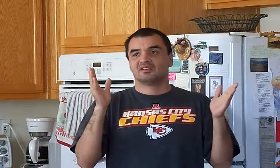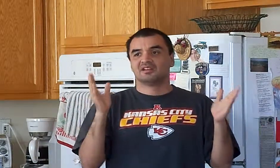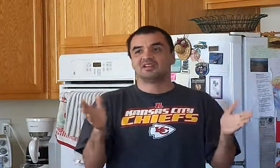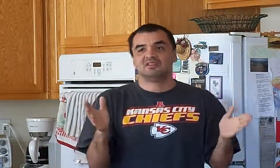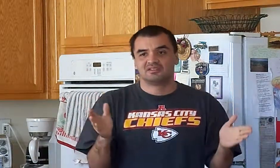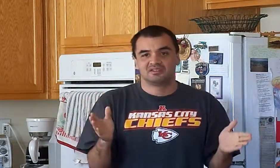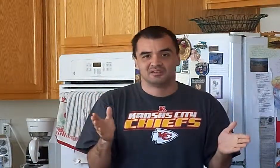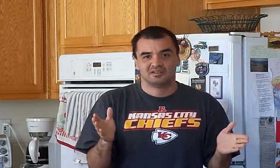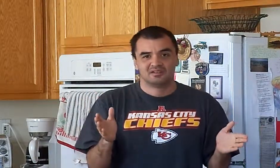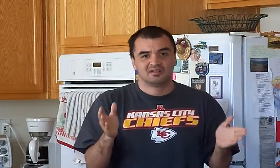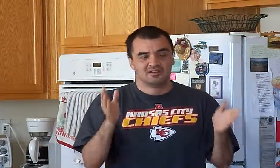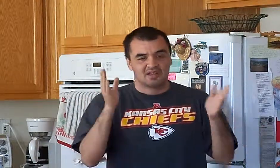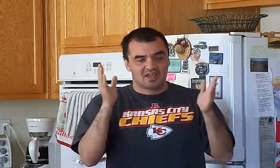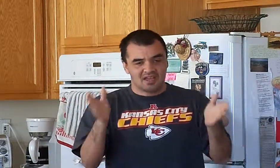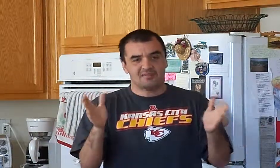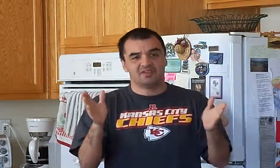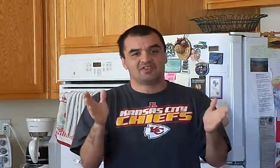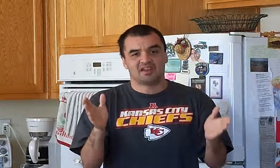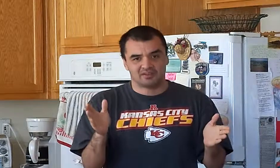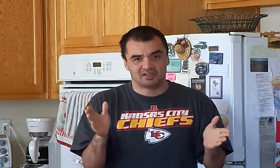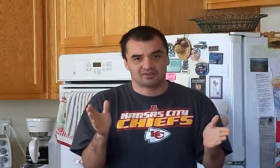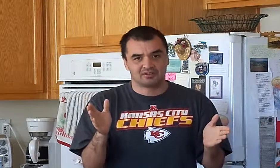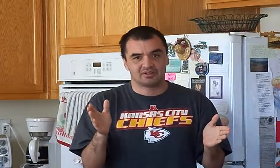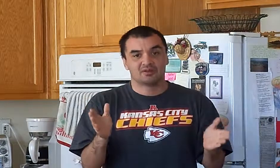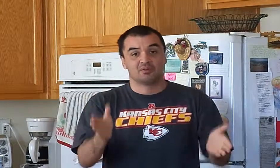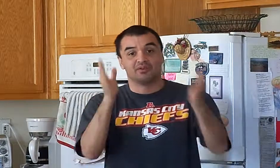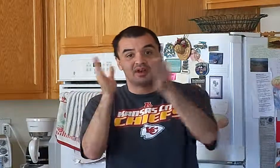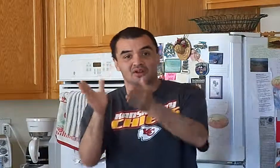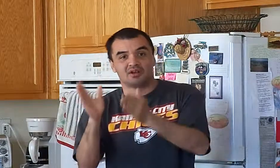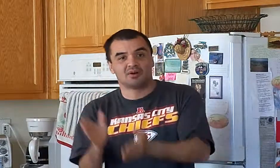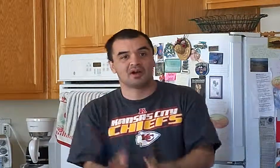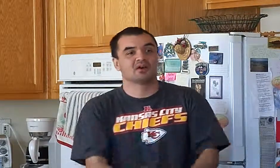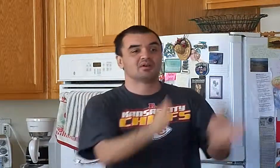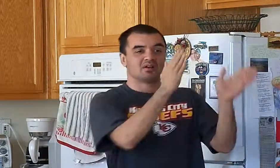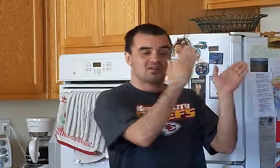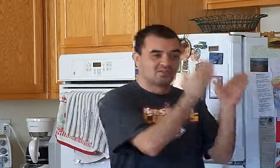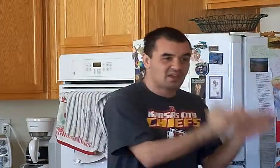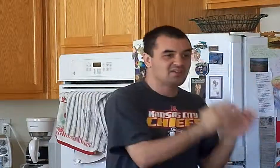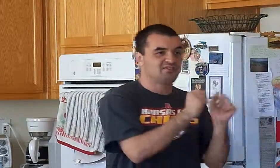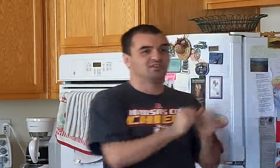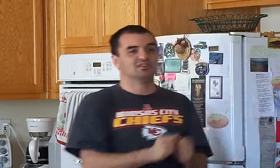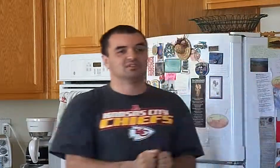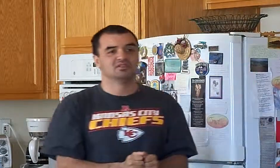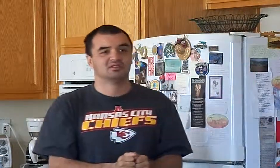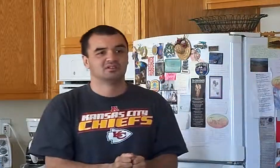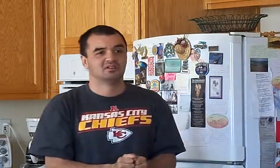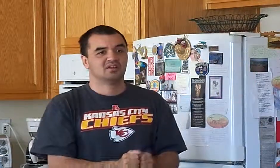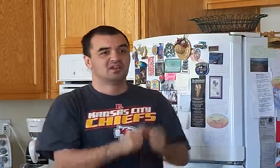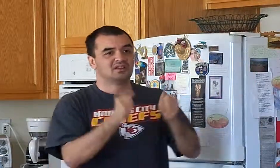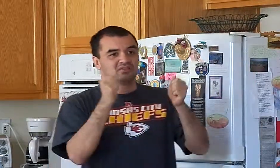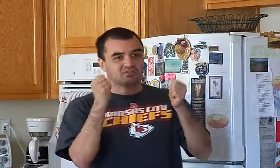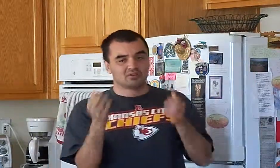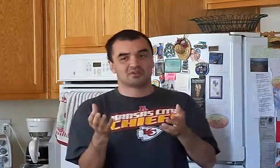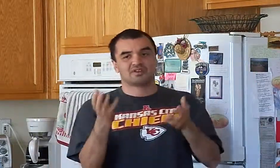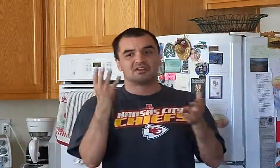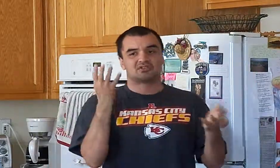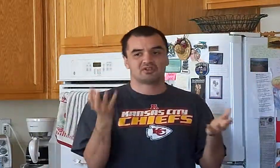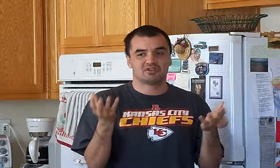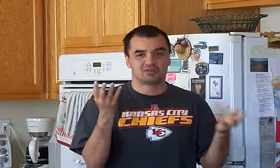least the Amy fans out there will now know how they feel. And it sort of, in a strange way,